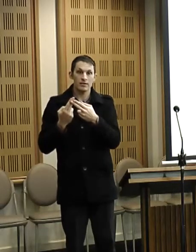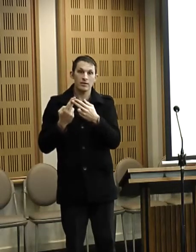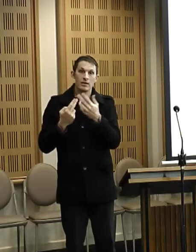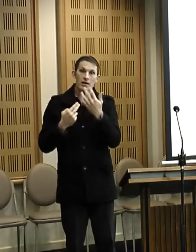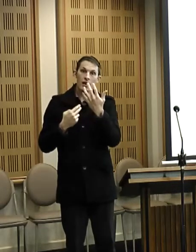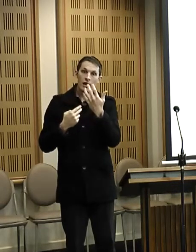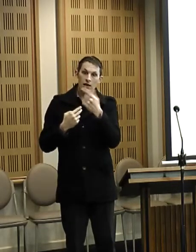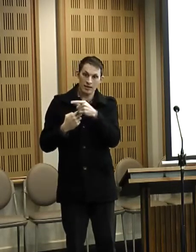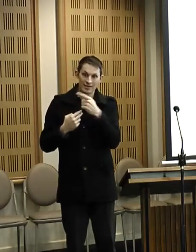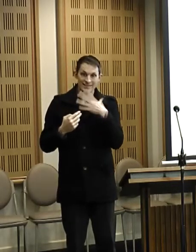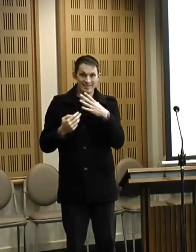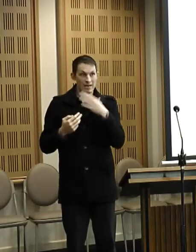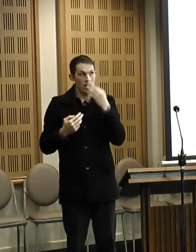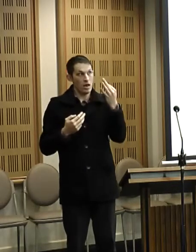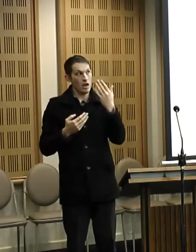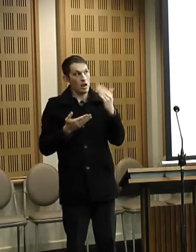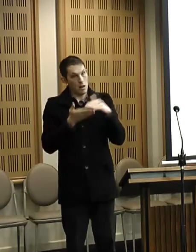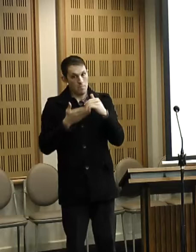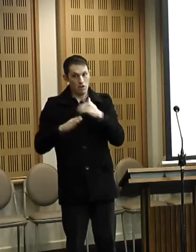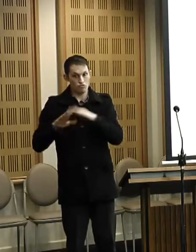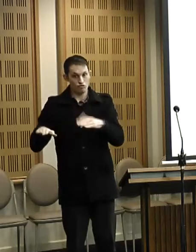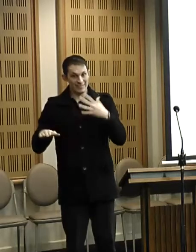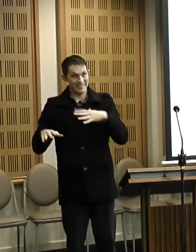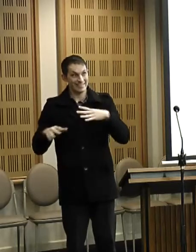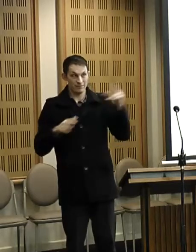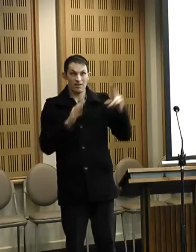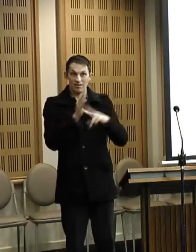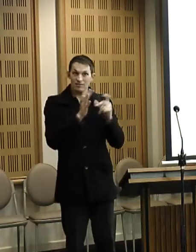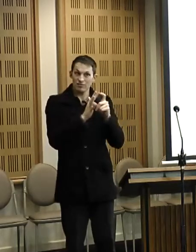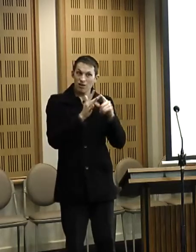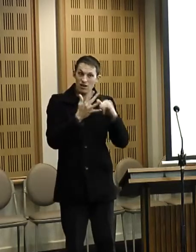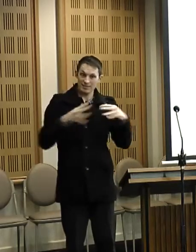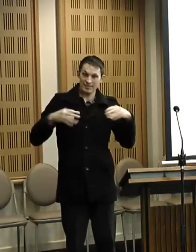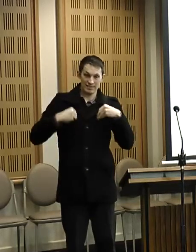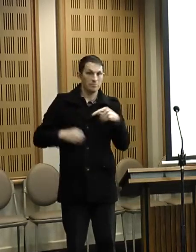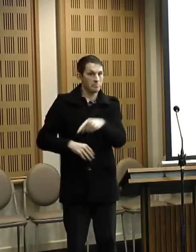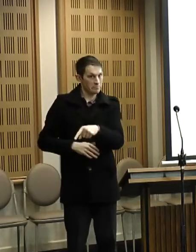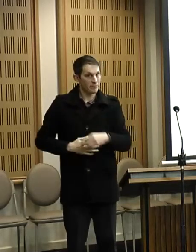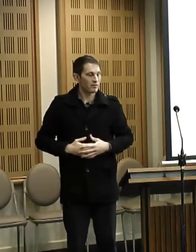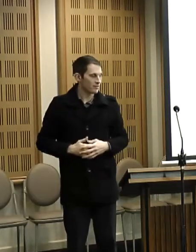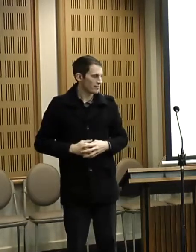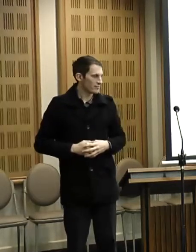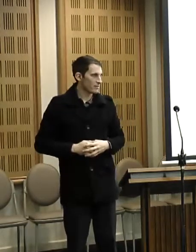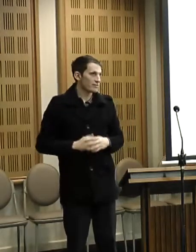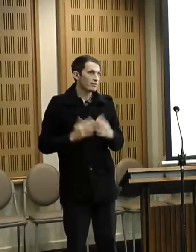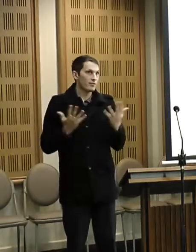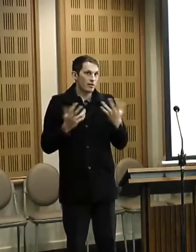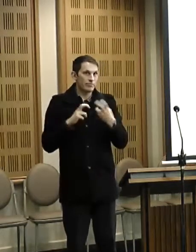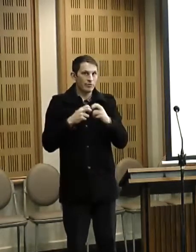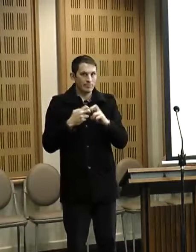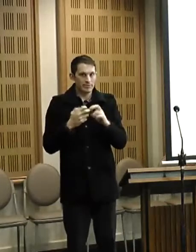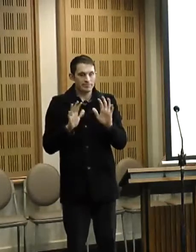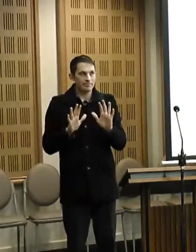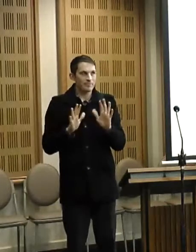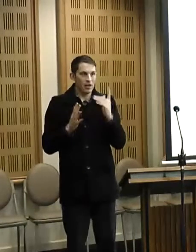the NDIS. Um, a lot of the problems, okay, so the NDIS has got